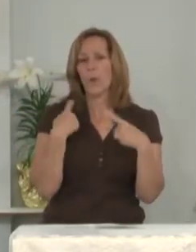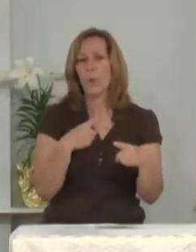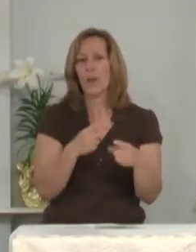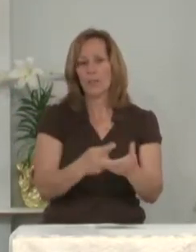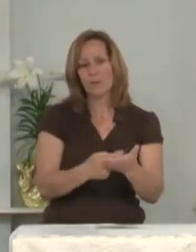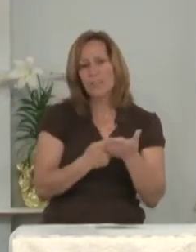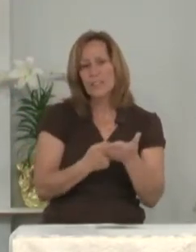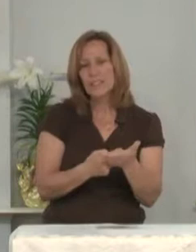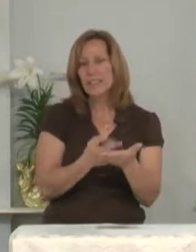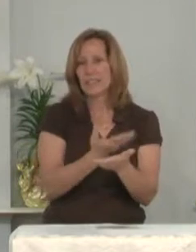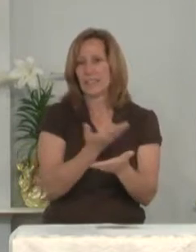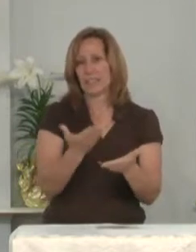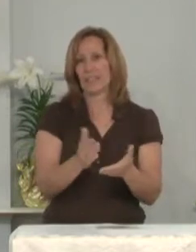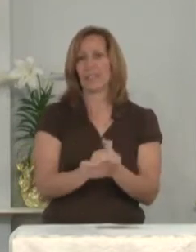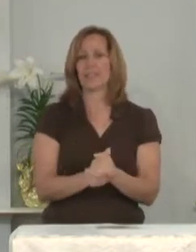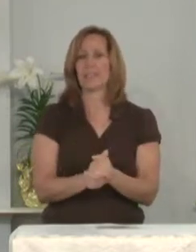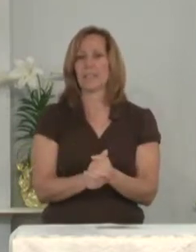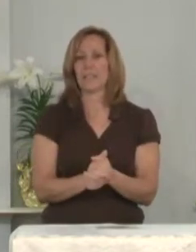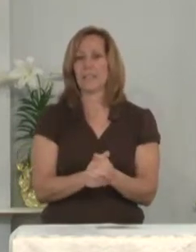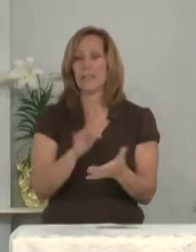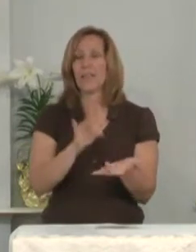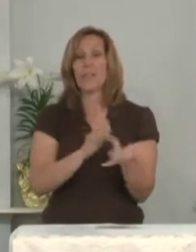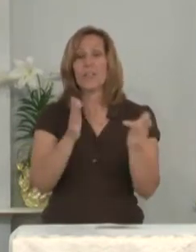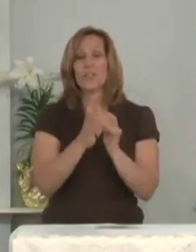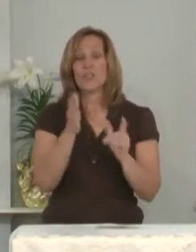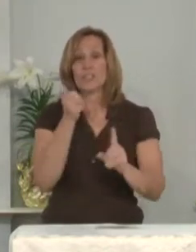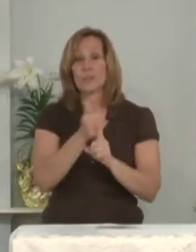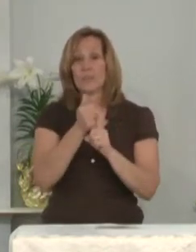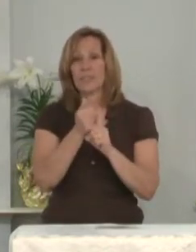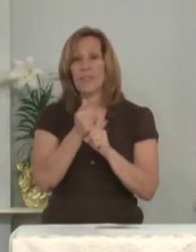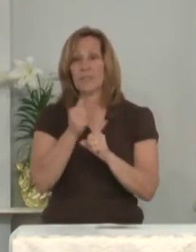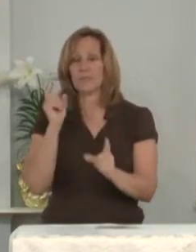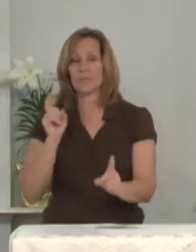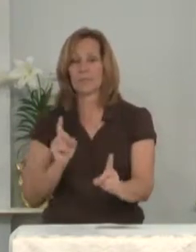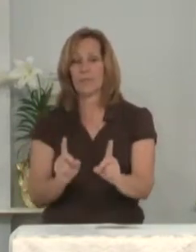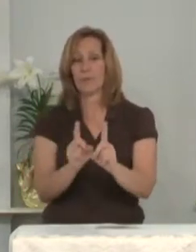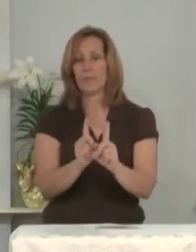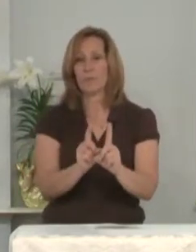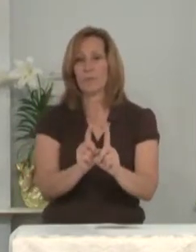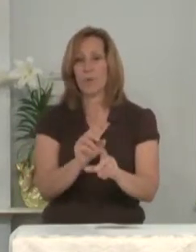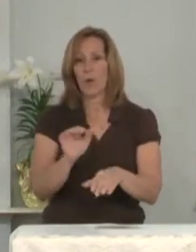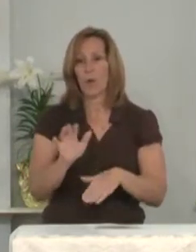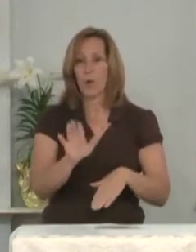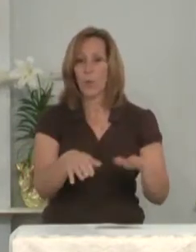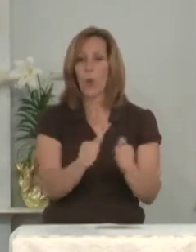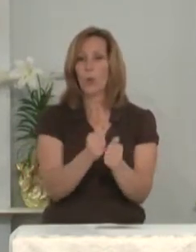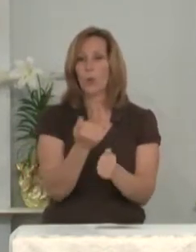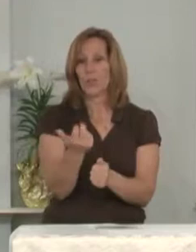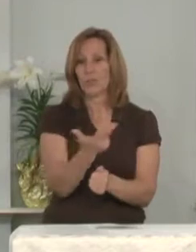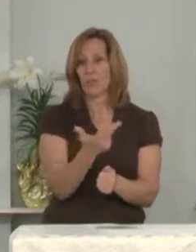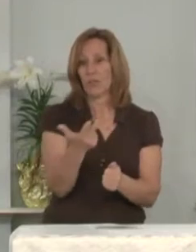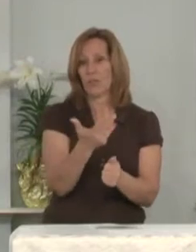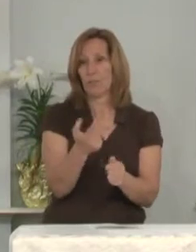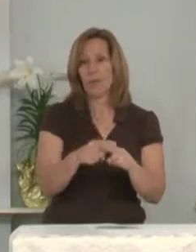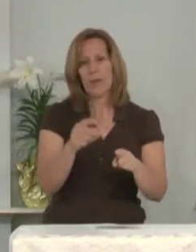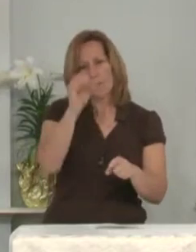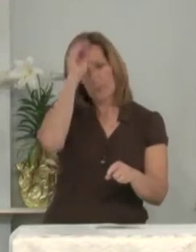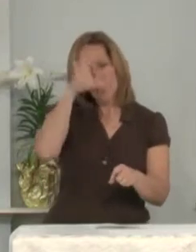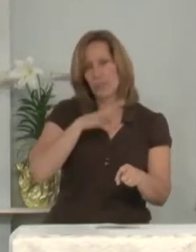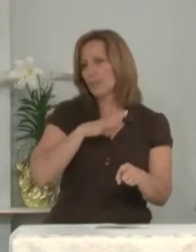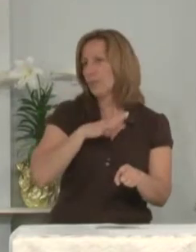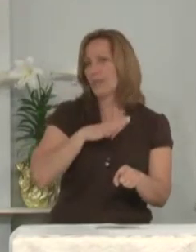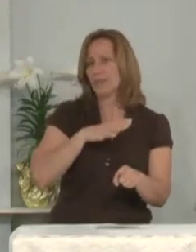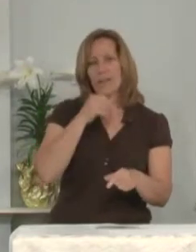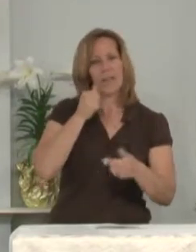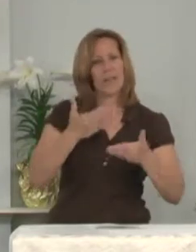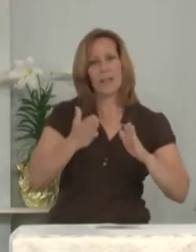they were discussing these things, Jesus himself came near and walked with them. But the two men were